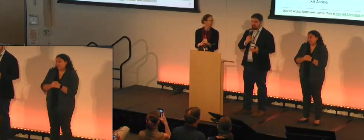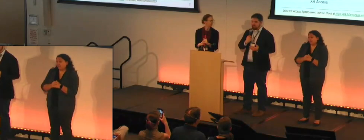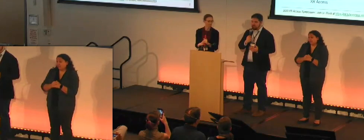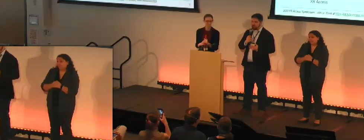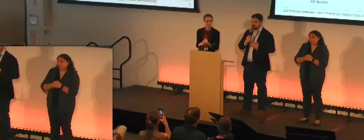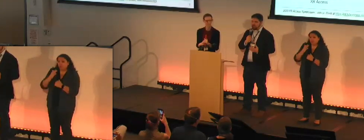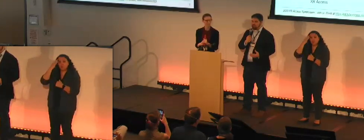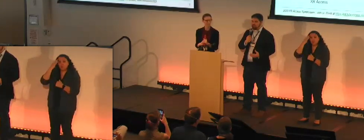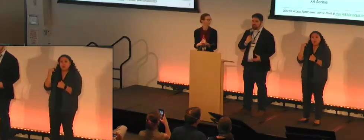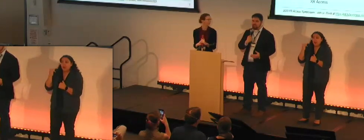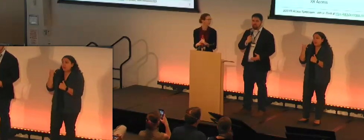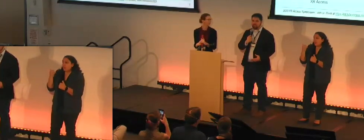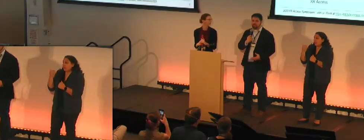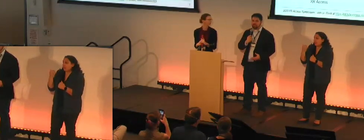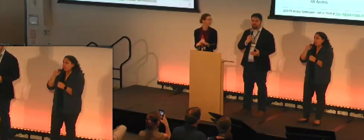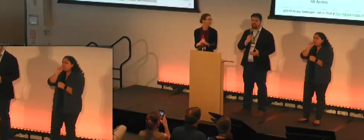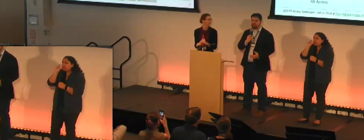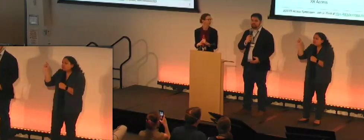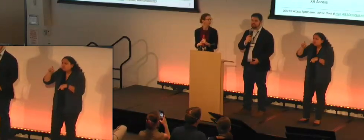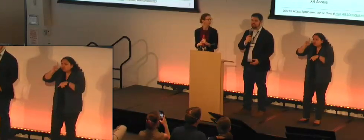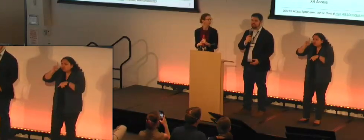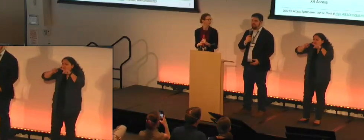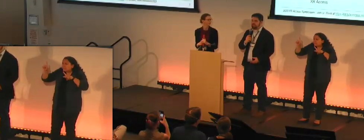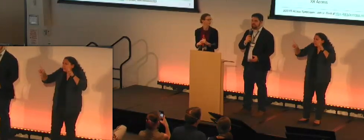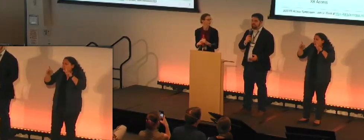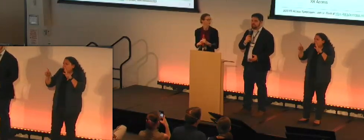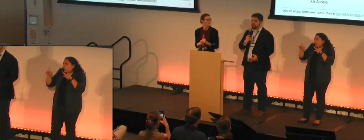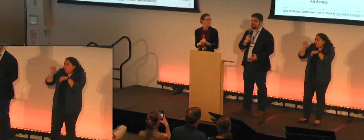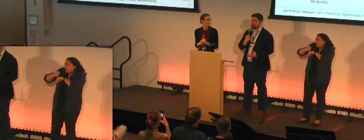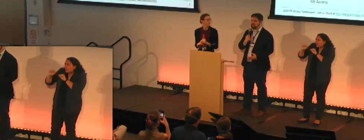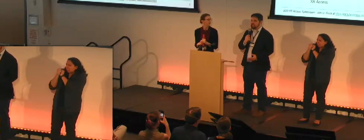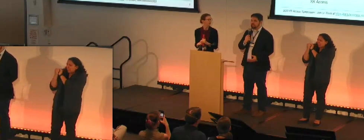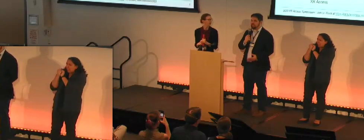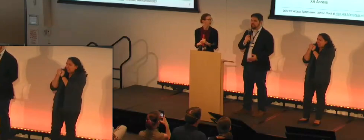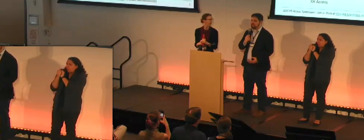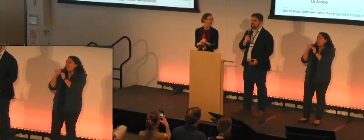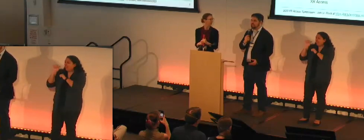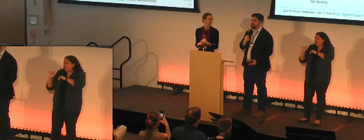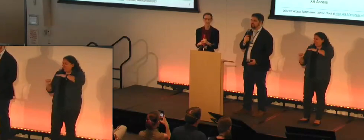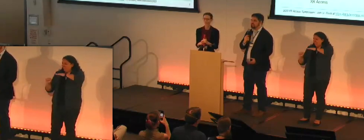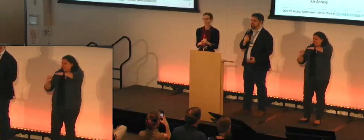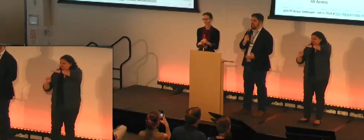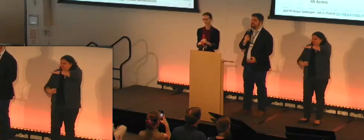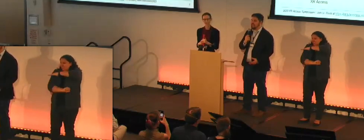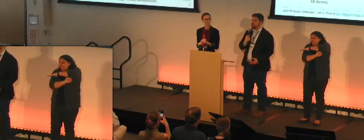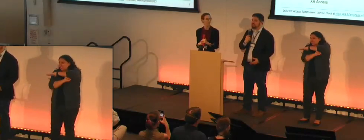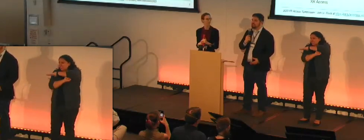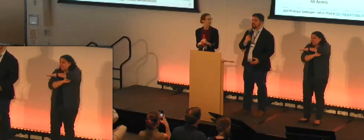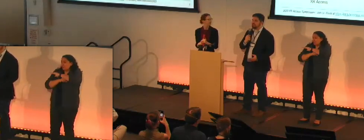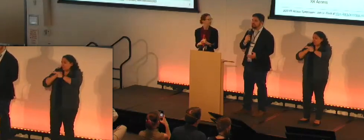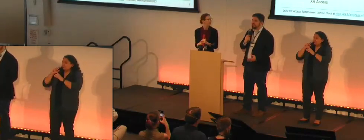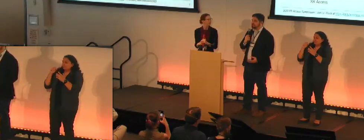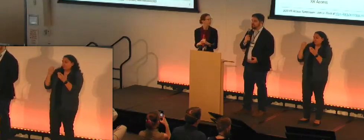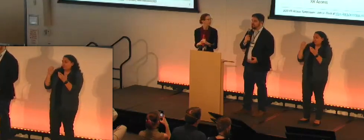whole variety of people that care about this and are working towards it is really going to be the fundamental aspect of making anything happen